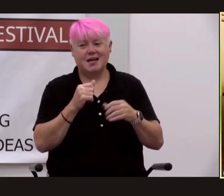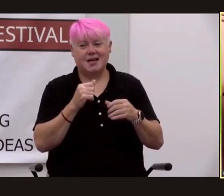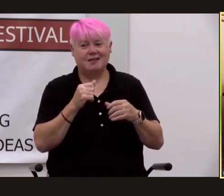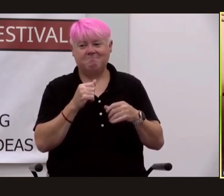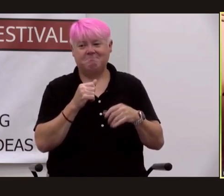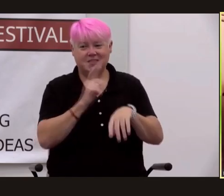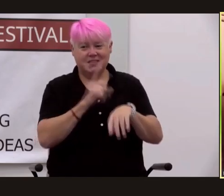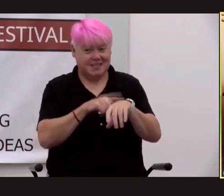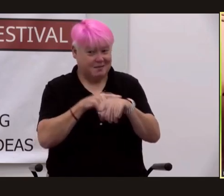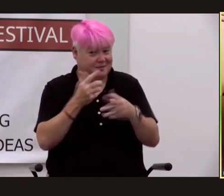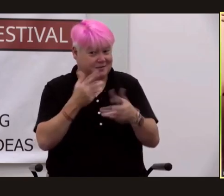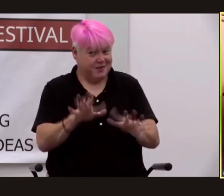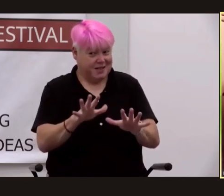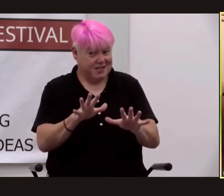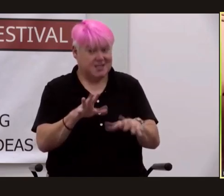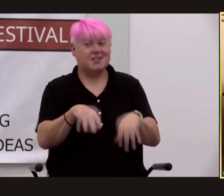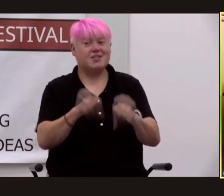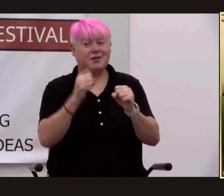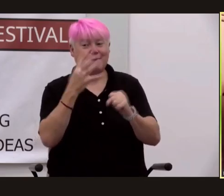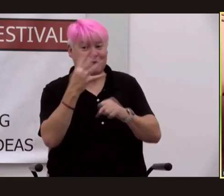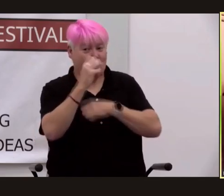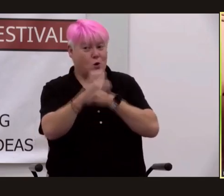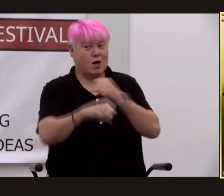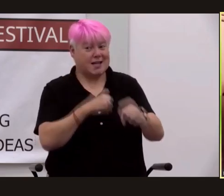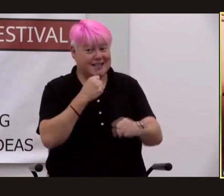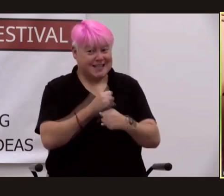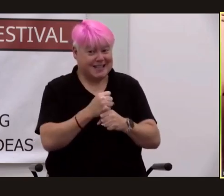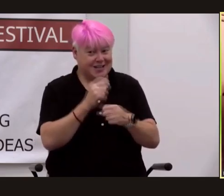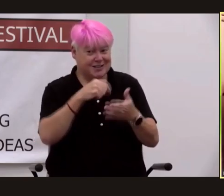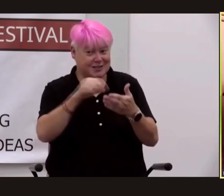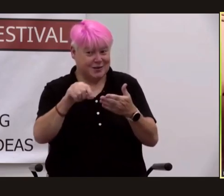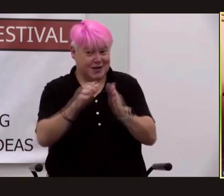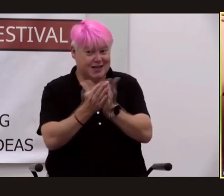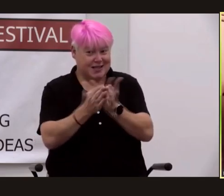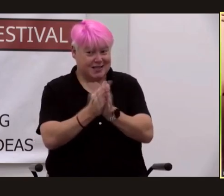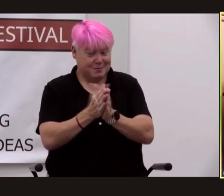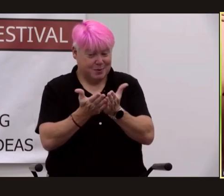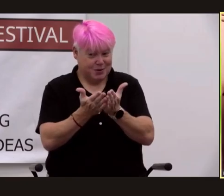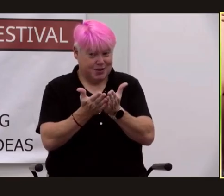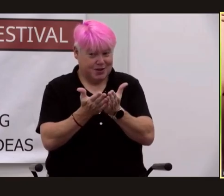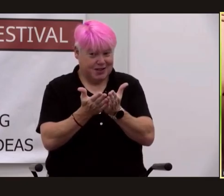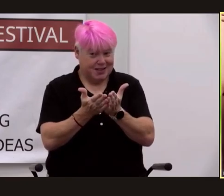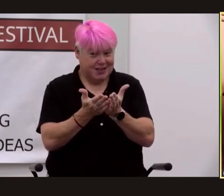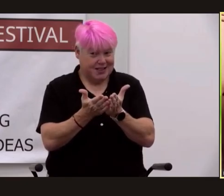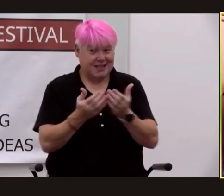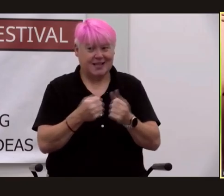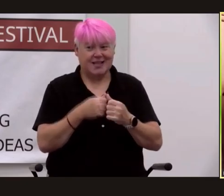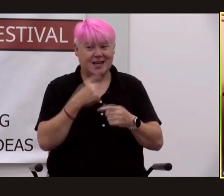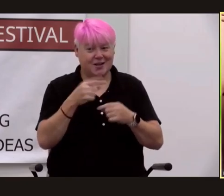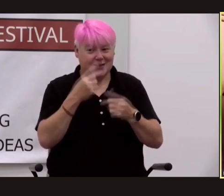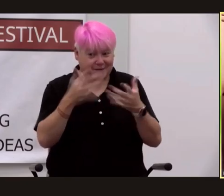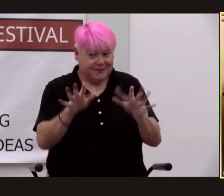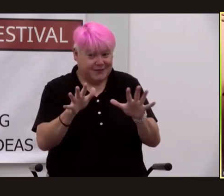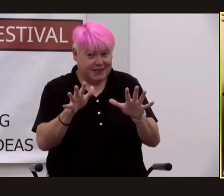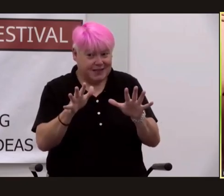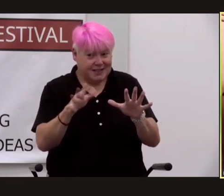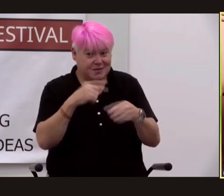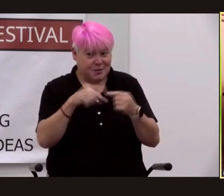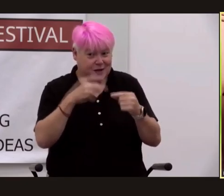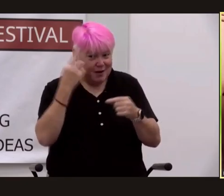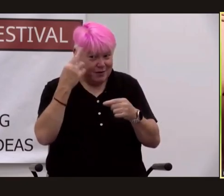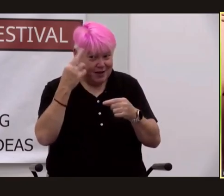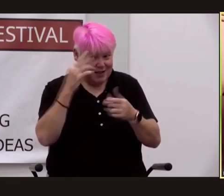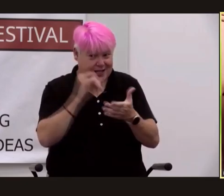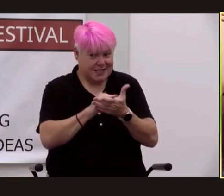years to write this book and i really only got around to wrapping it up when i realized that